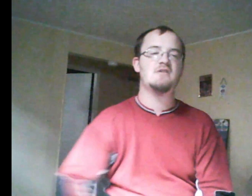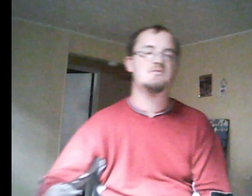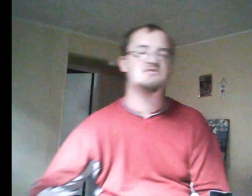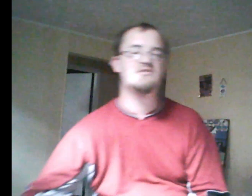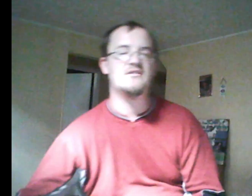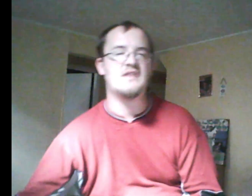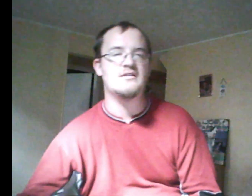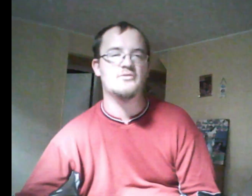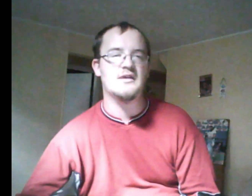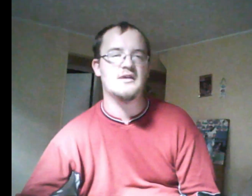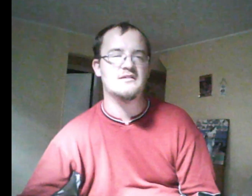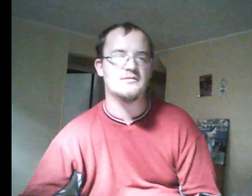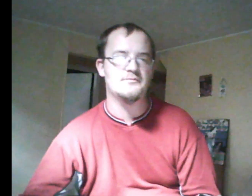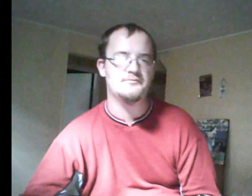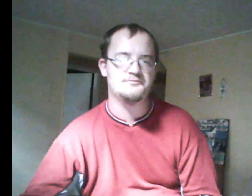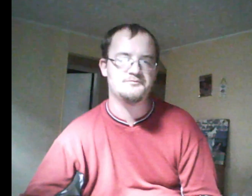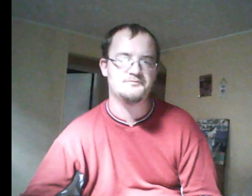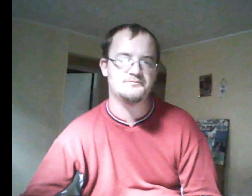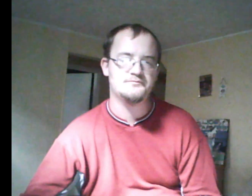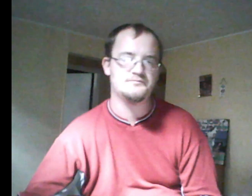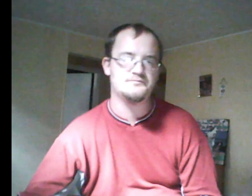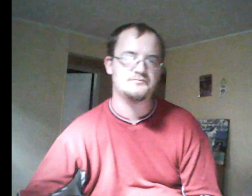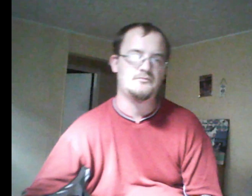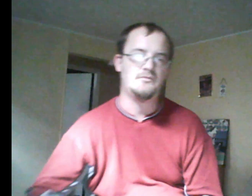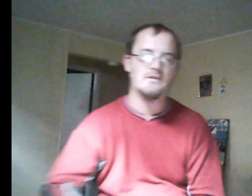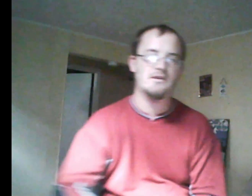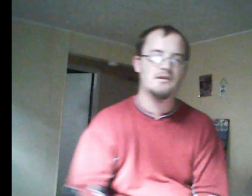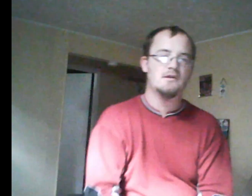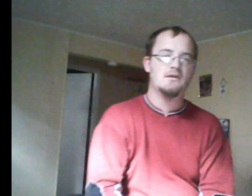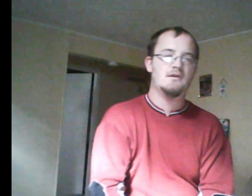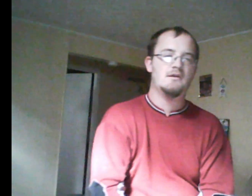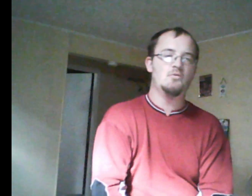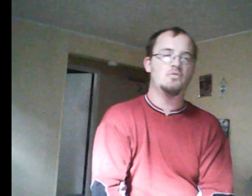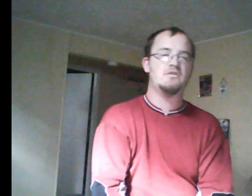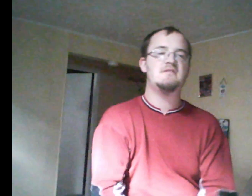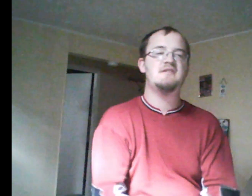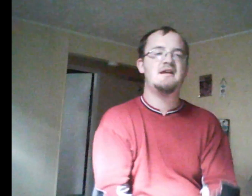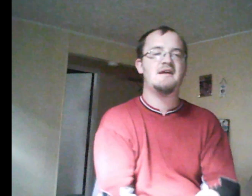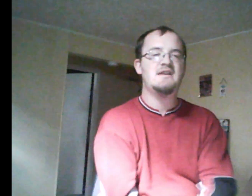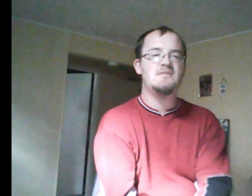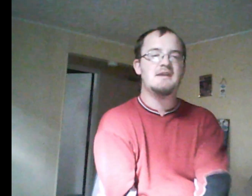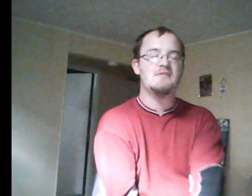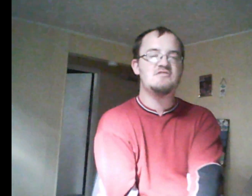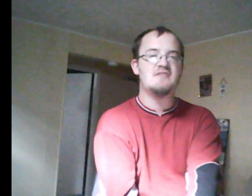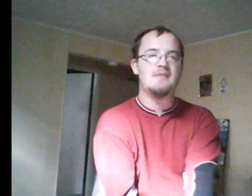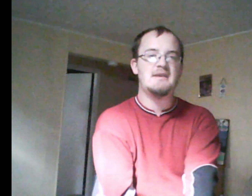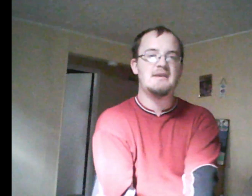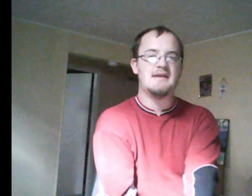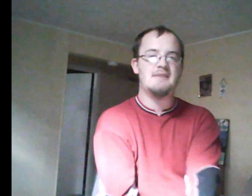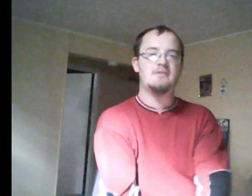Someone said, I think in the beginning it was just Emma being Emma. There were several instances of her fighting for a cause before the Rick thing. And when she heard what he did, I think it bothered